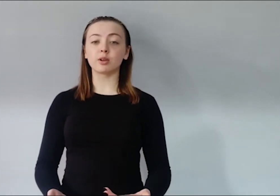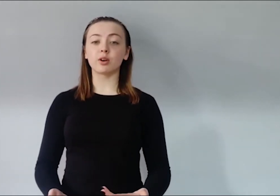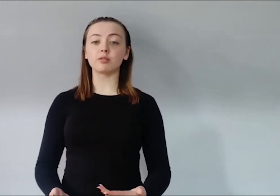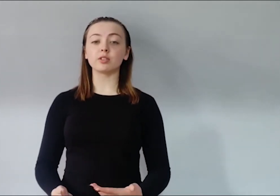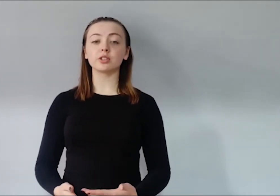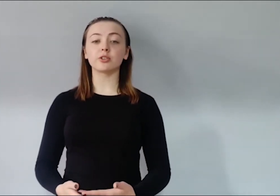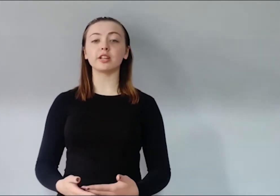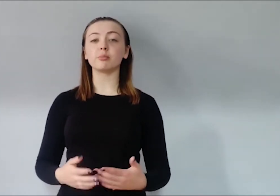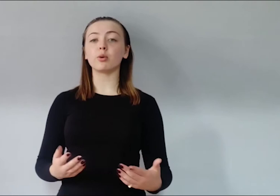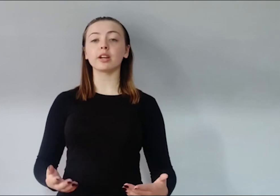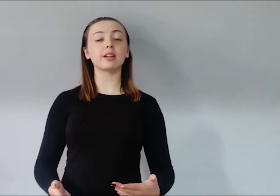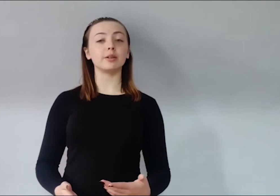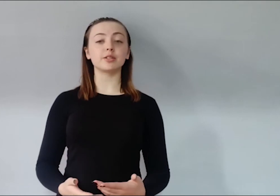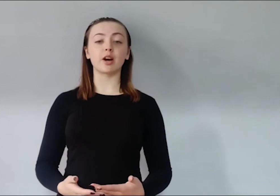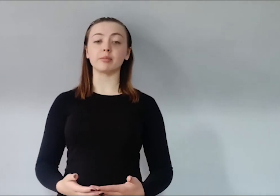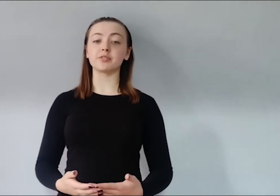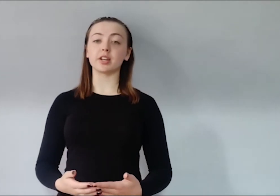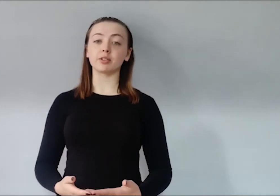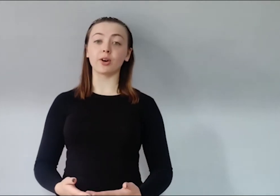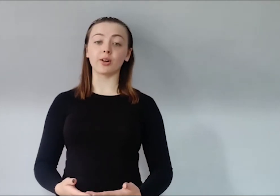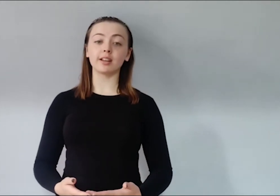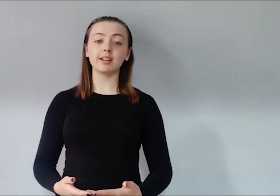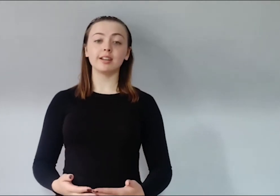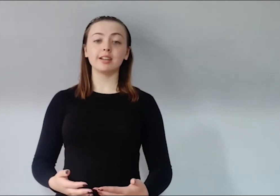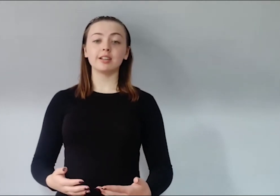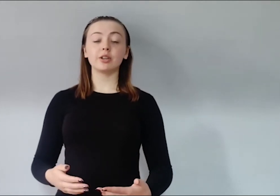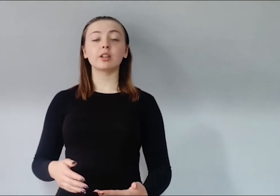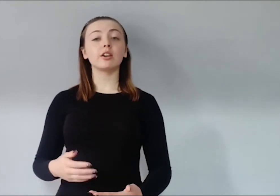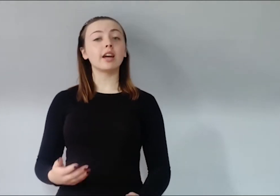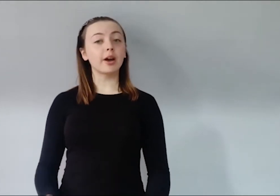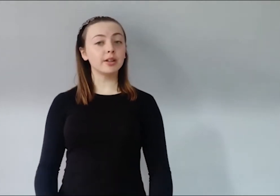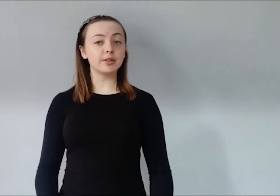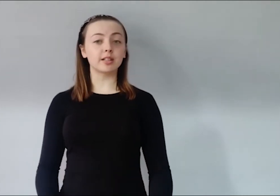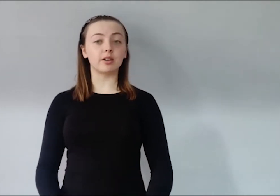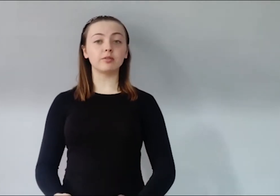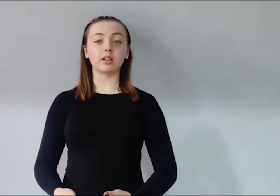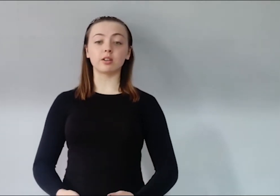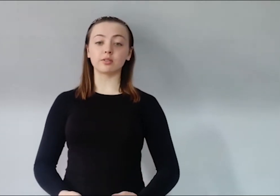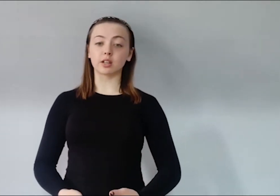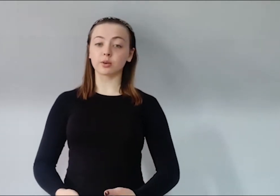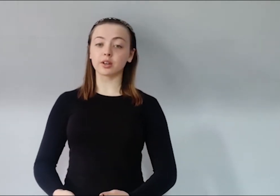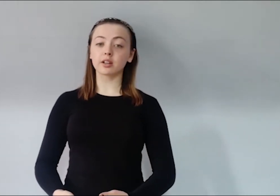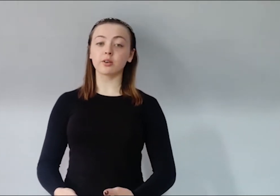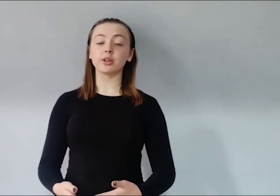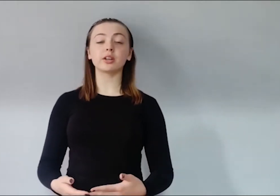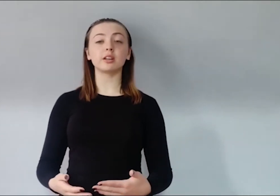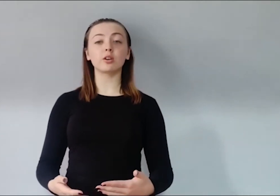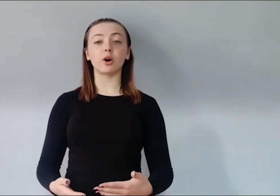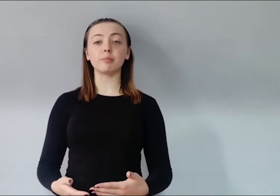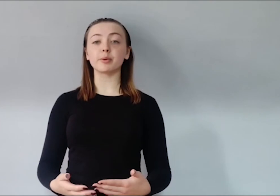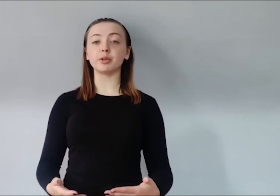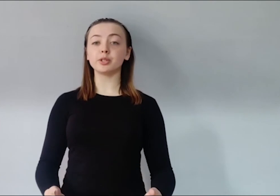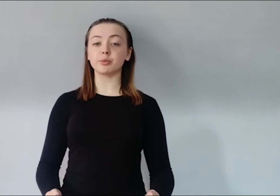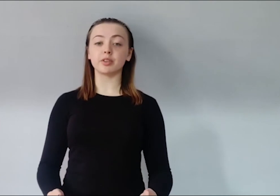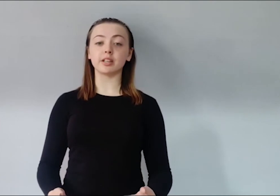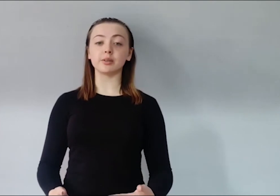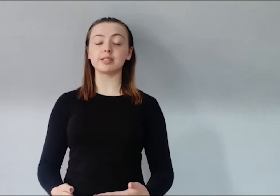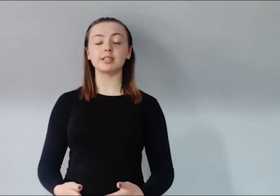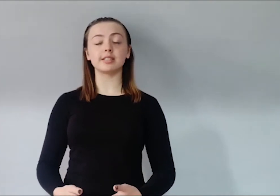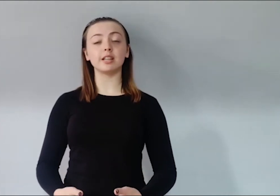love to create a more inclusive atmosphere for all. You can learn how to use love on love.org or you can look up some YouTube videos to see